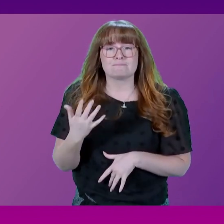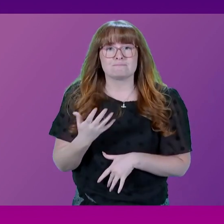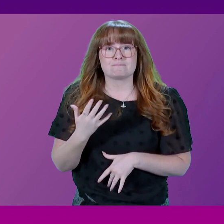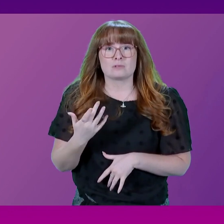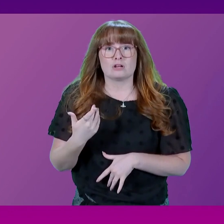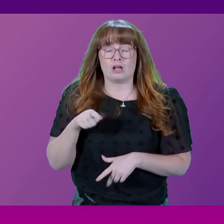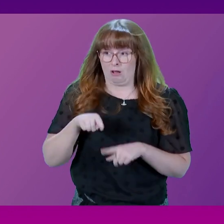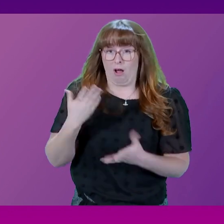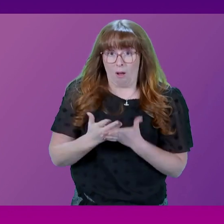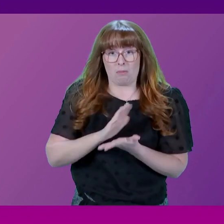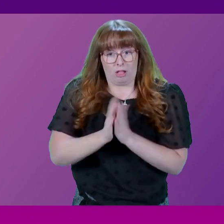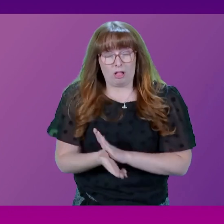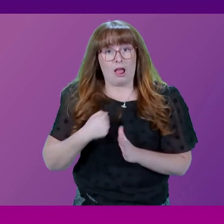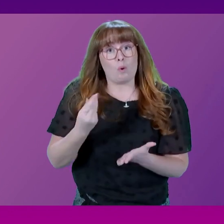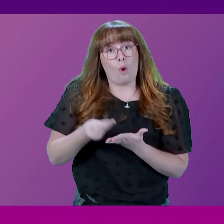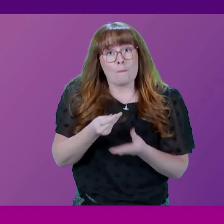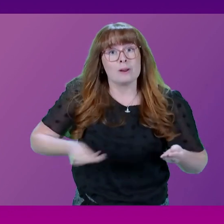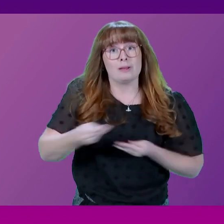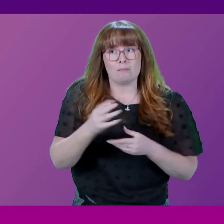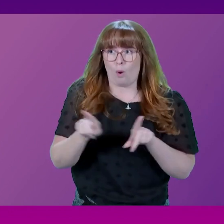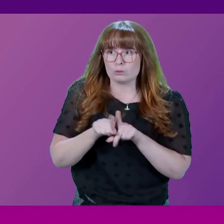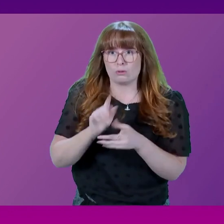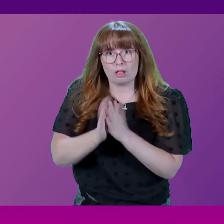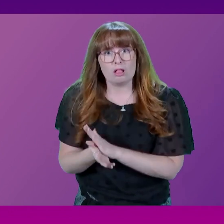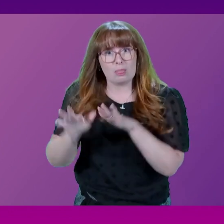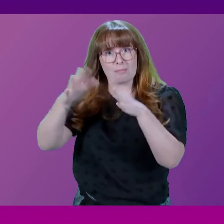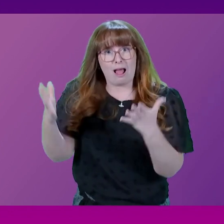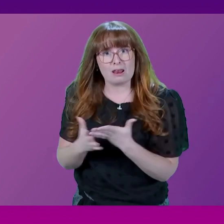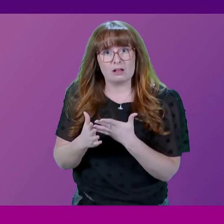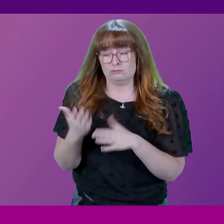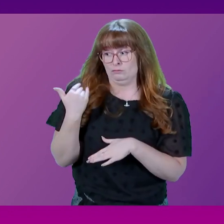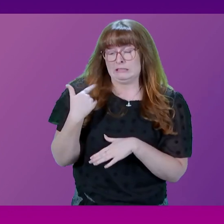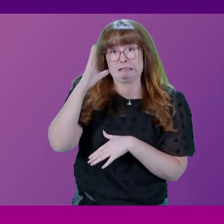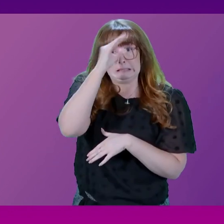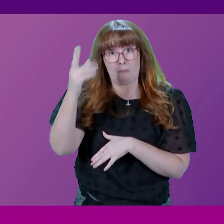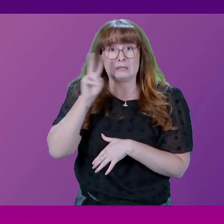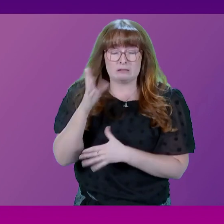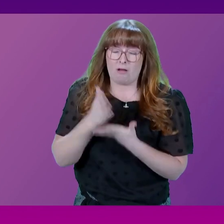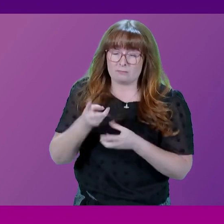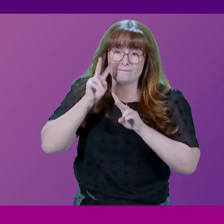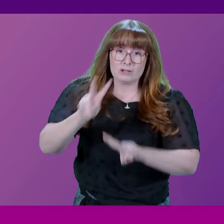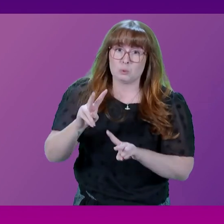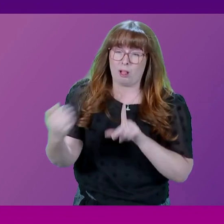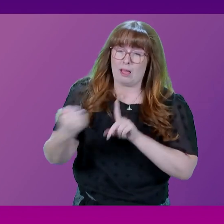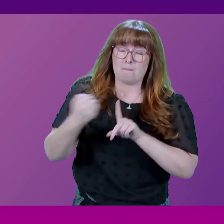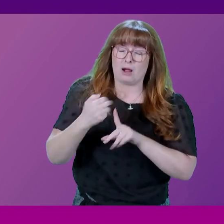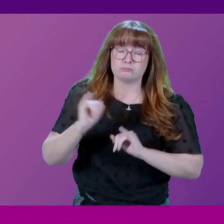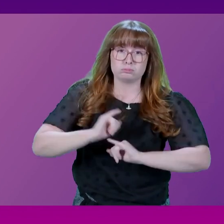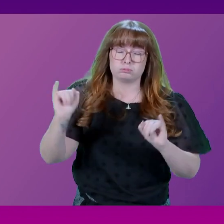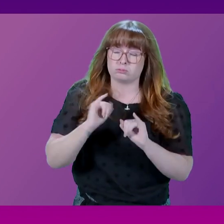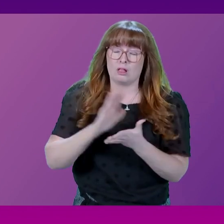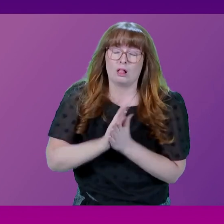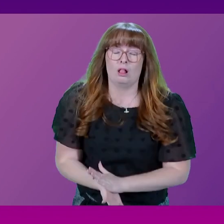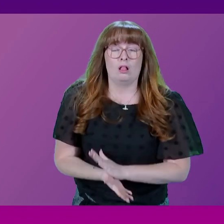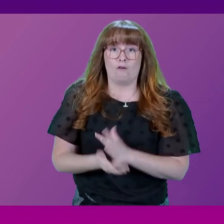our economy, but it's seriously harming our planet. Over a summer where we have seen the visual impacts, the disastrous visual impacts